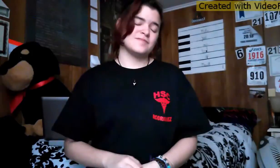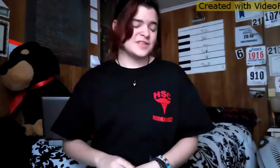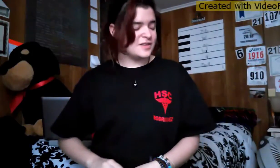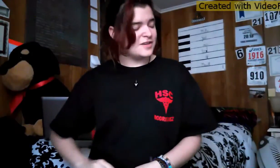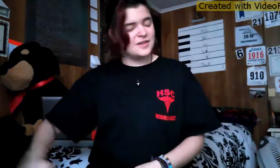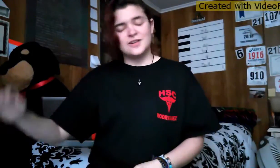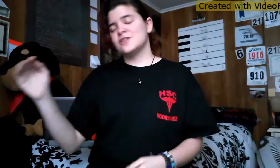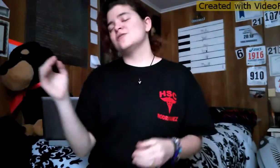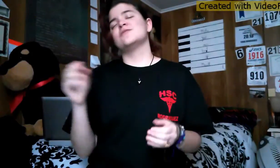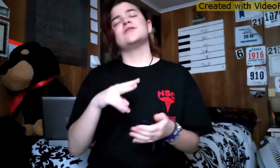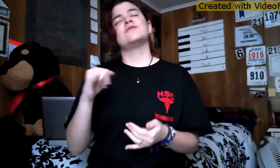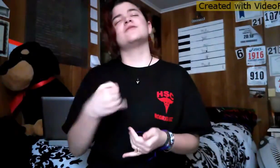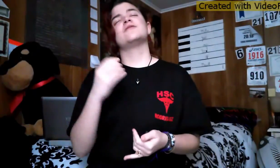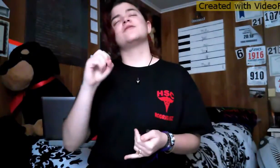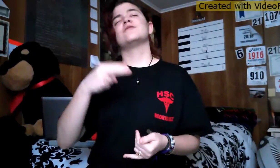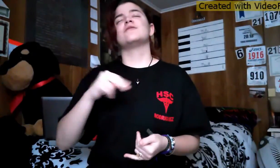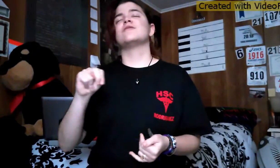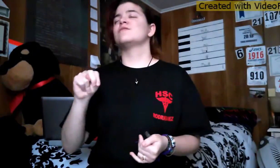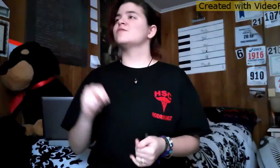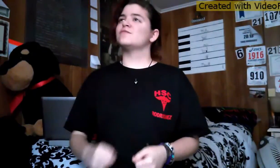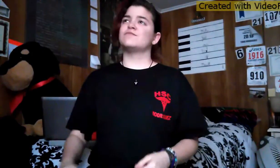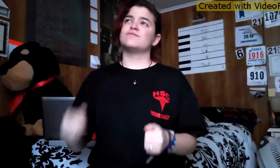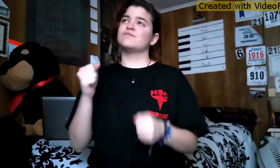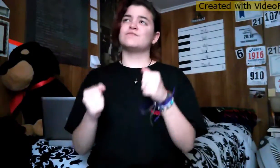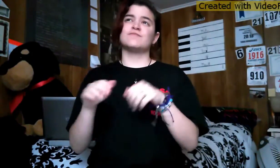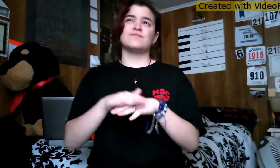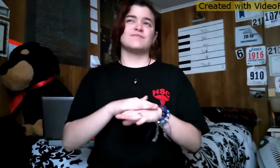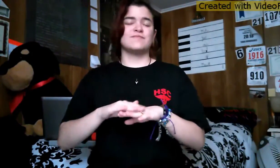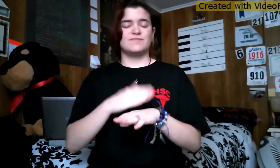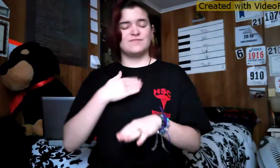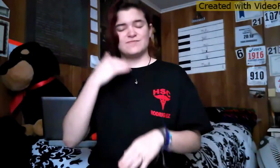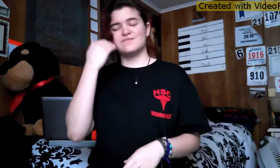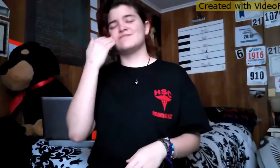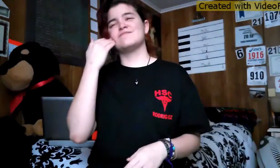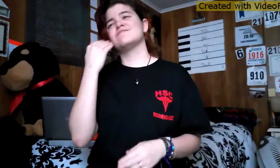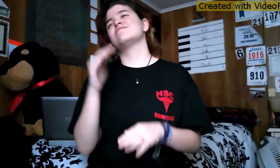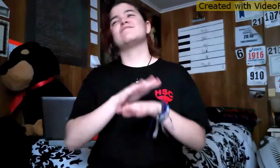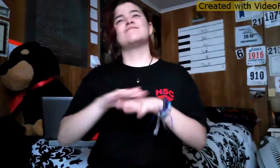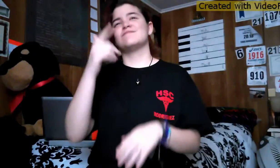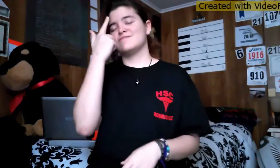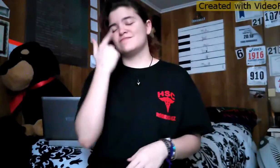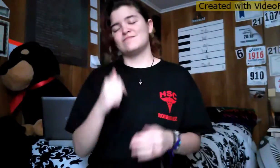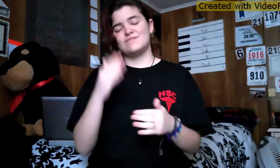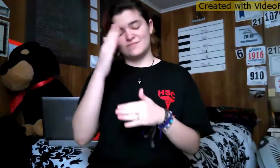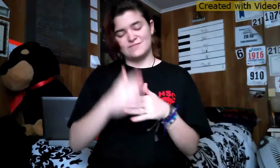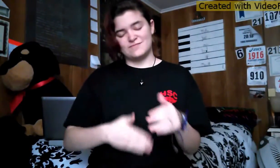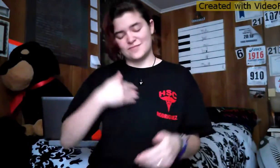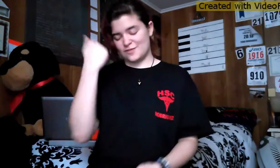John said he'd drive, then put his hand on my cheek And wiped a tear from the side of my